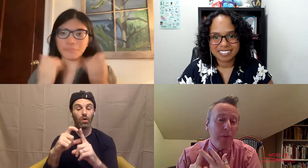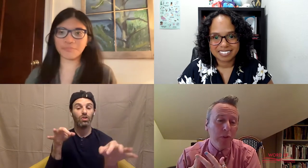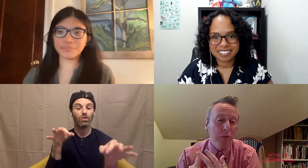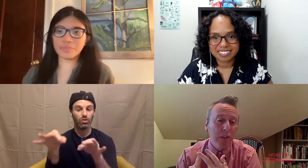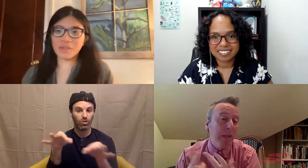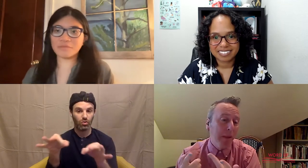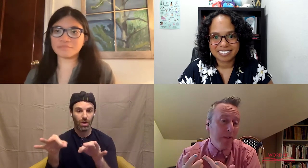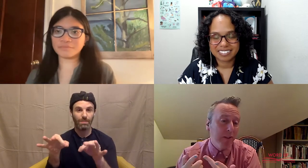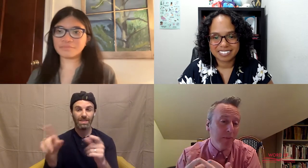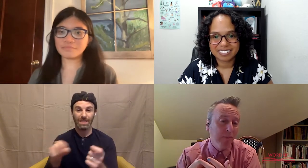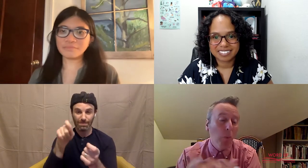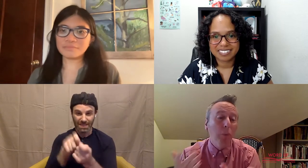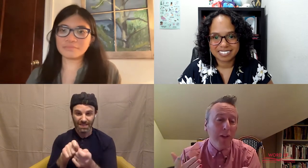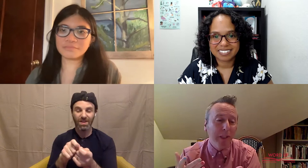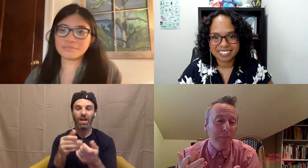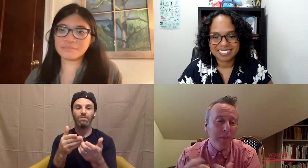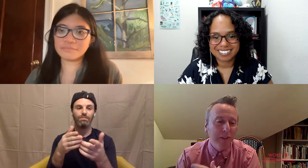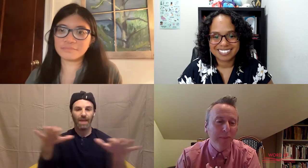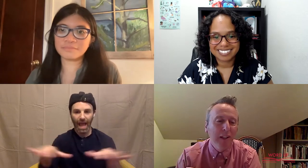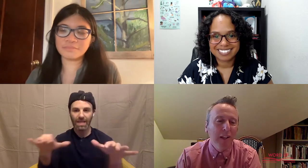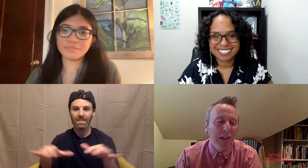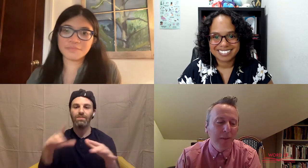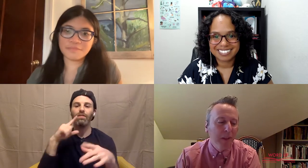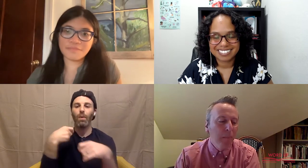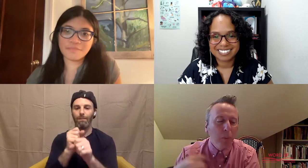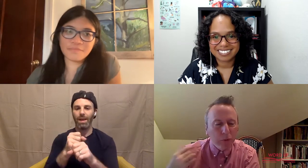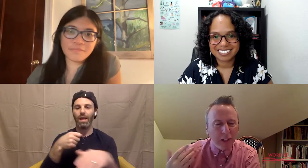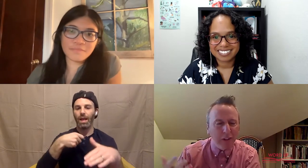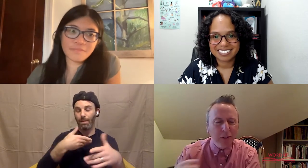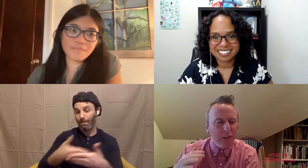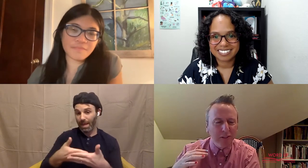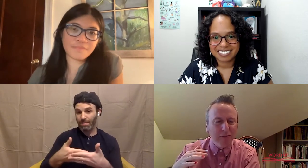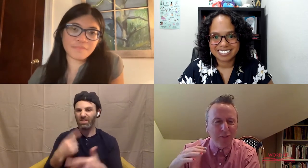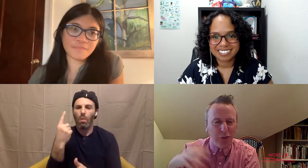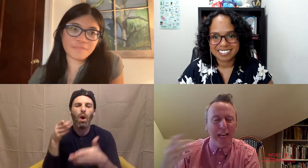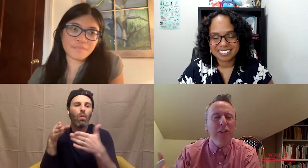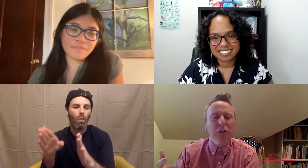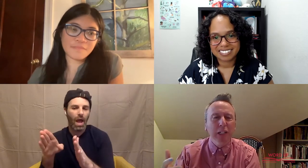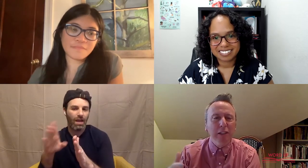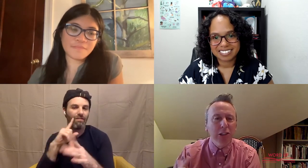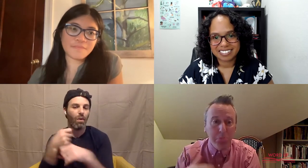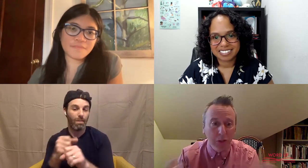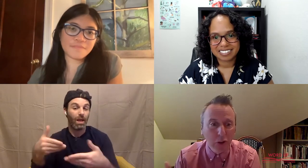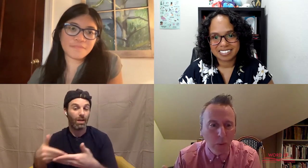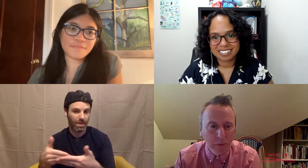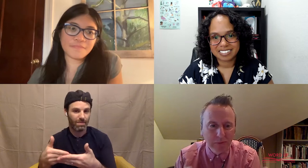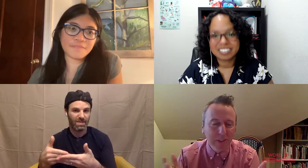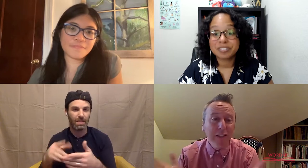do to make babies. One way of making babies. But we're very careful to the first answer is there's no sex is